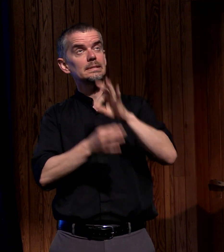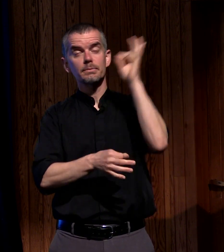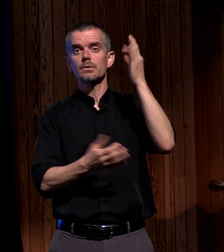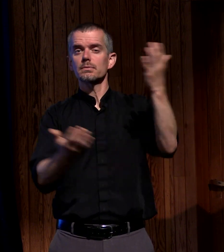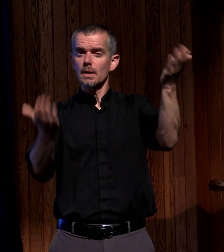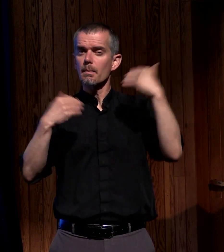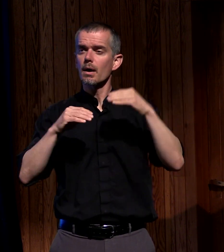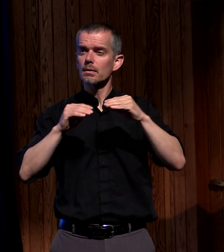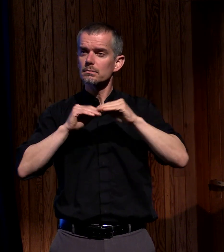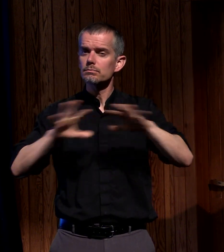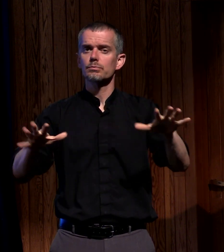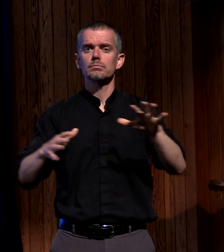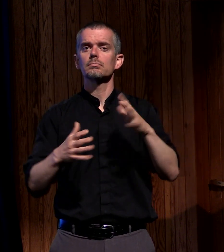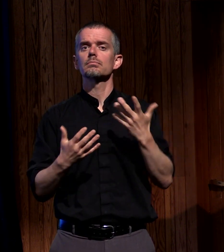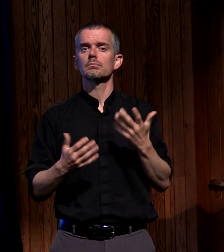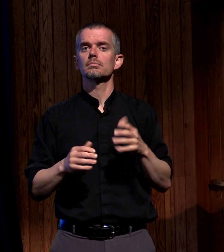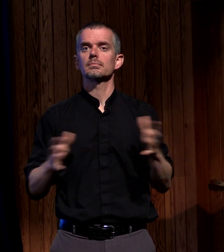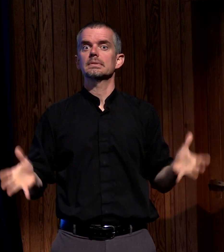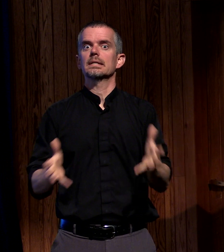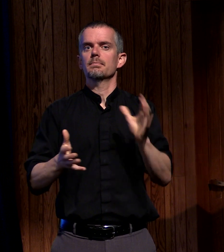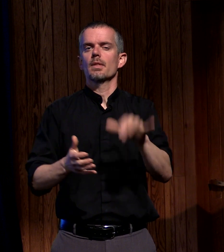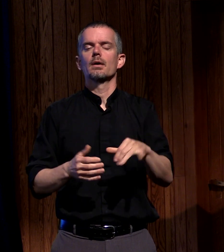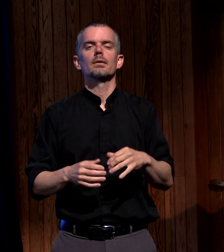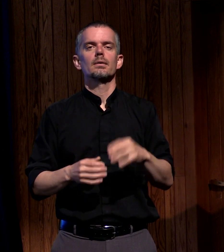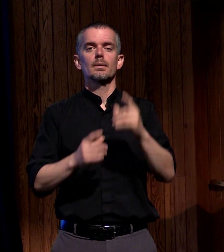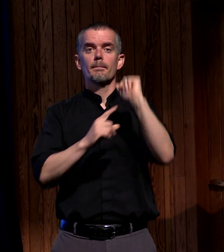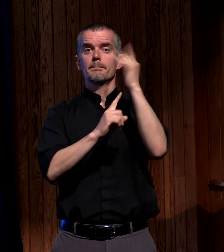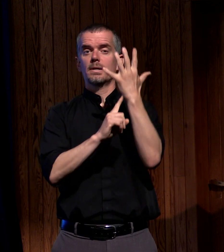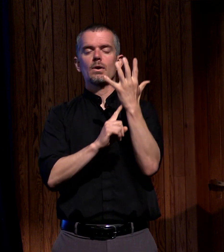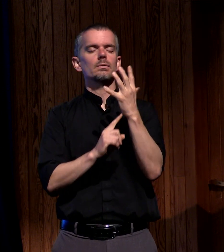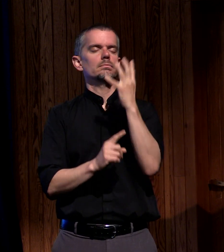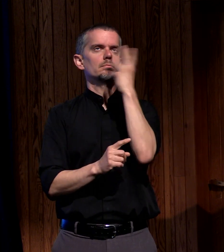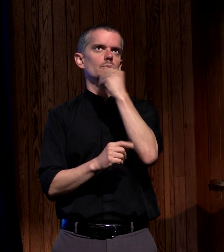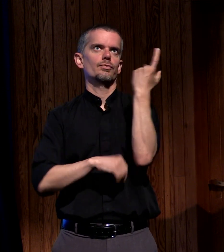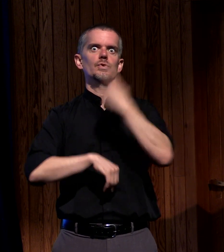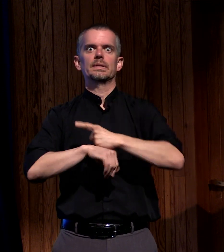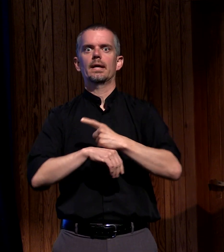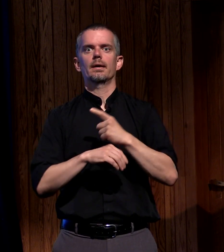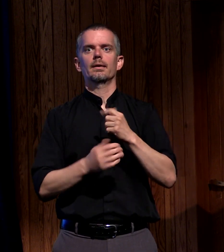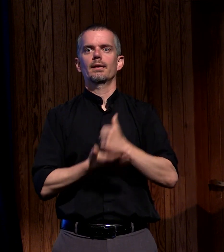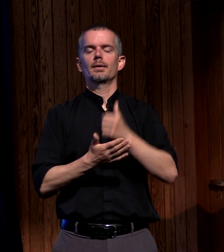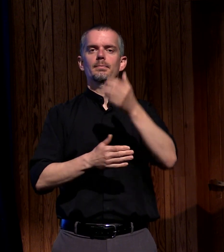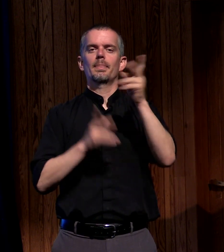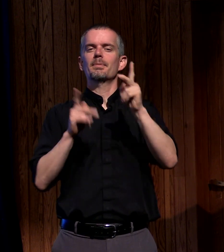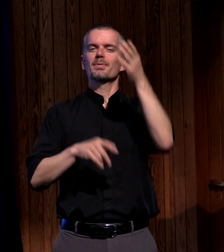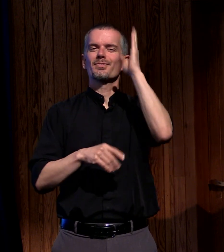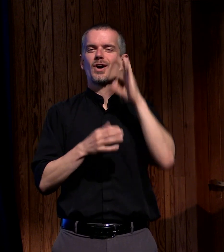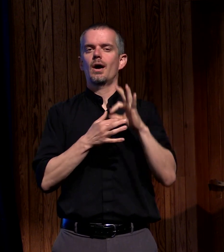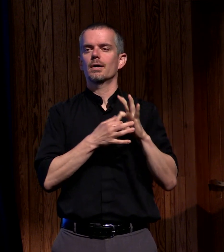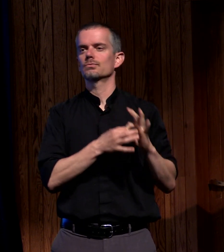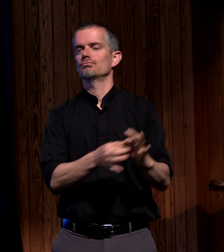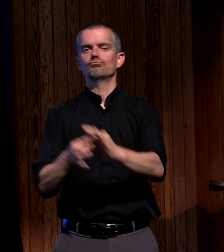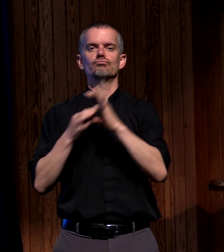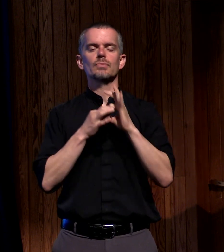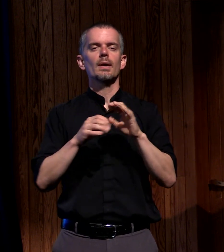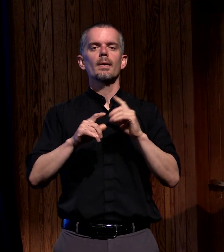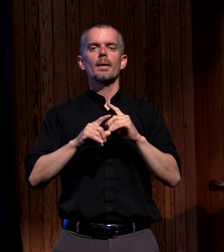Pentecost is a beautiful day of uniting the people of God yet allowing them to keep their distinctive